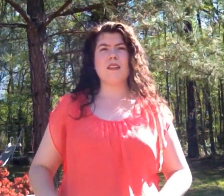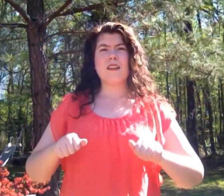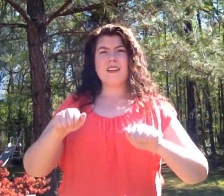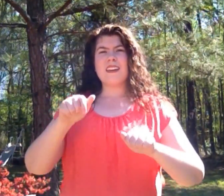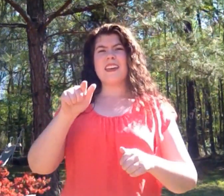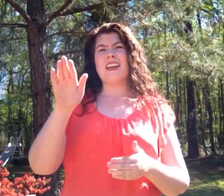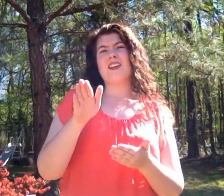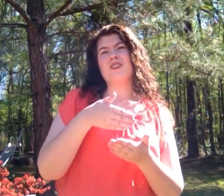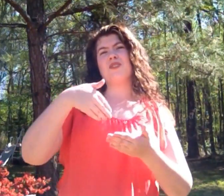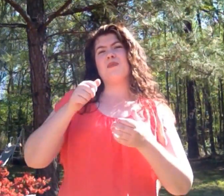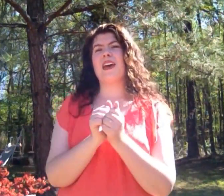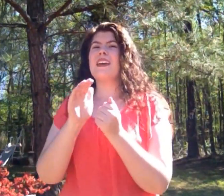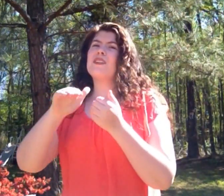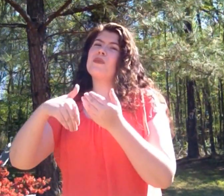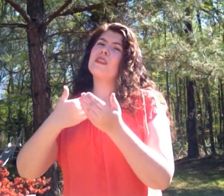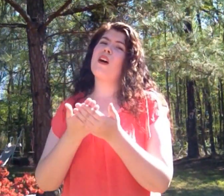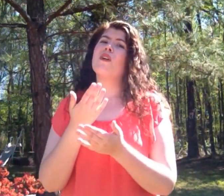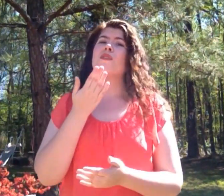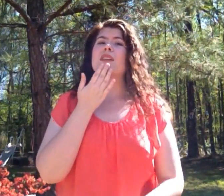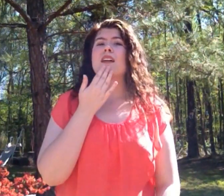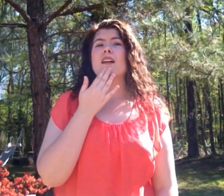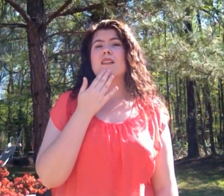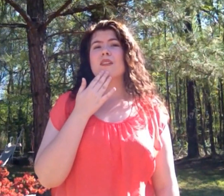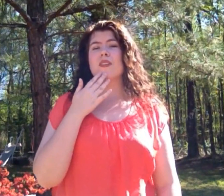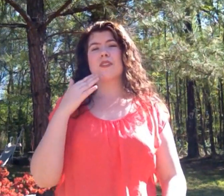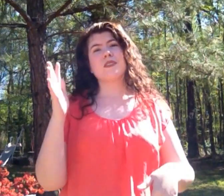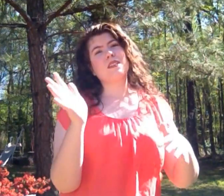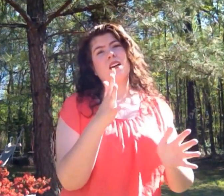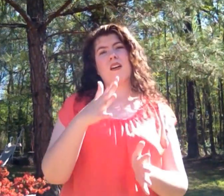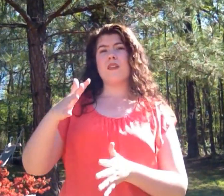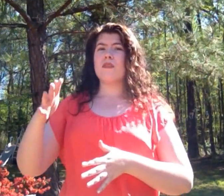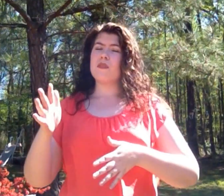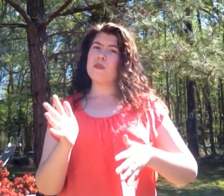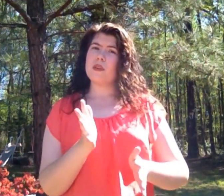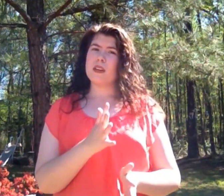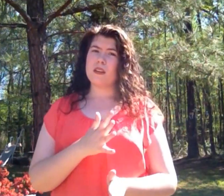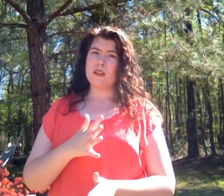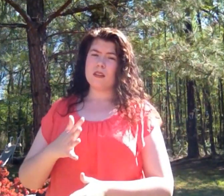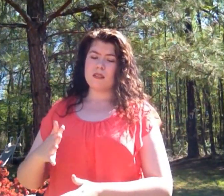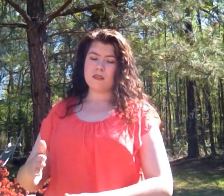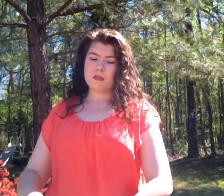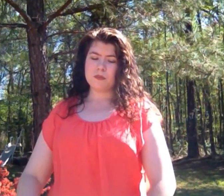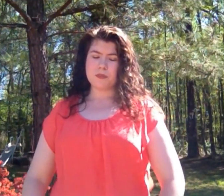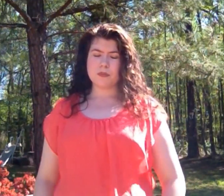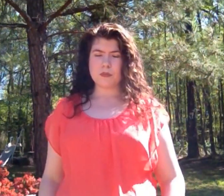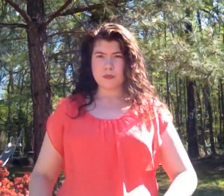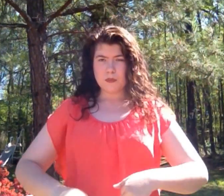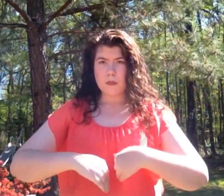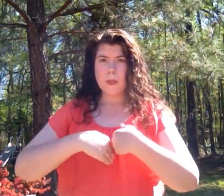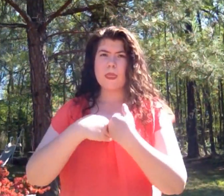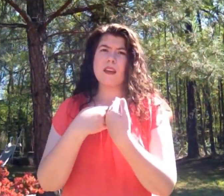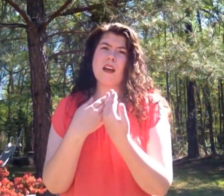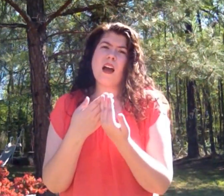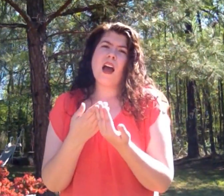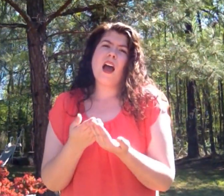Can you sing with all the colors of the wind? How